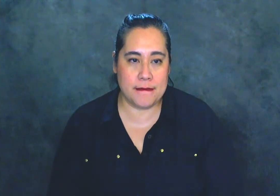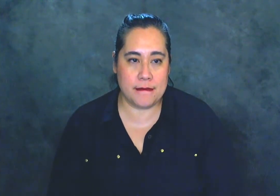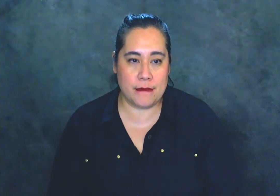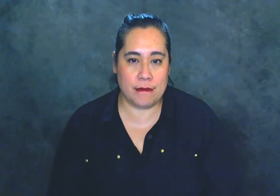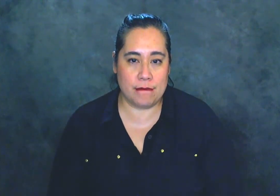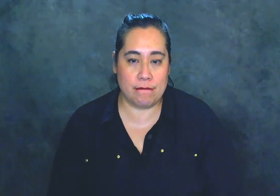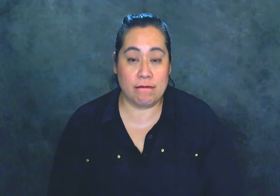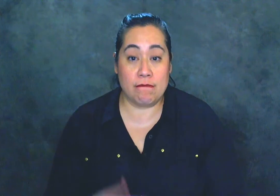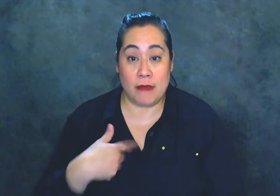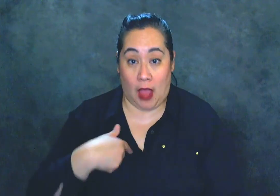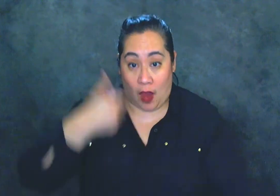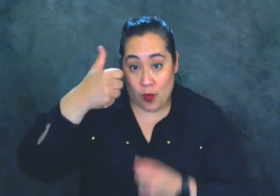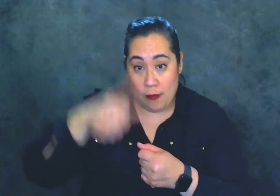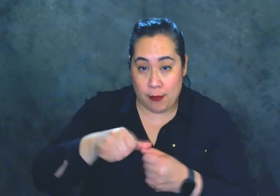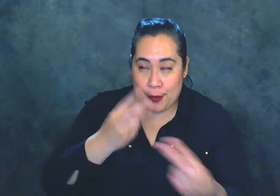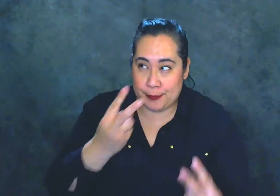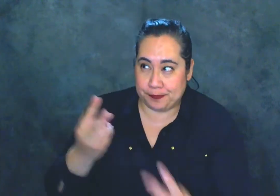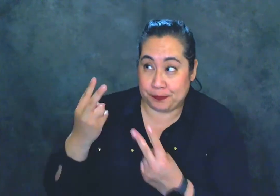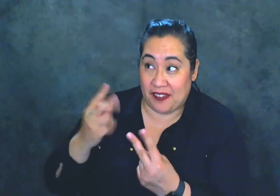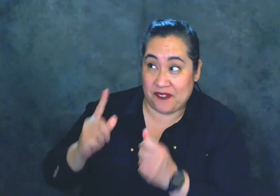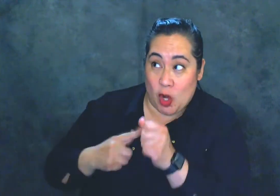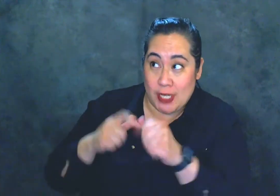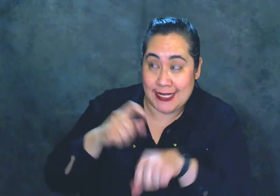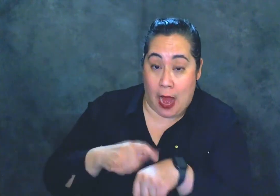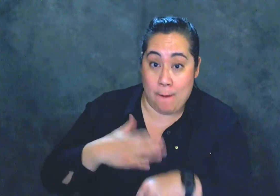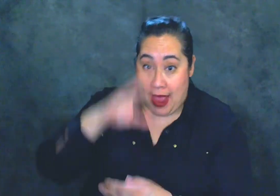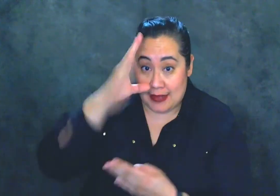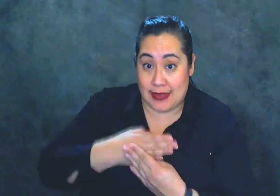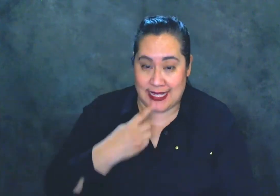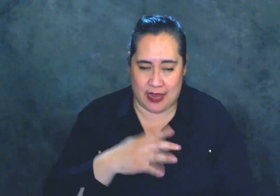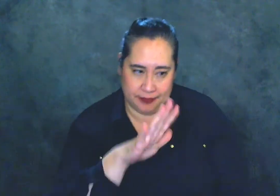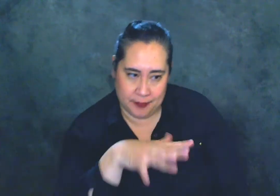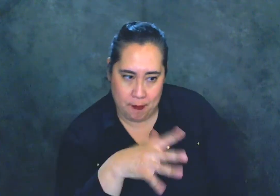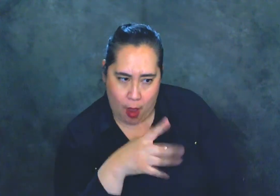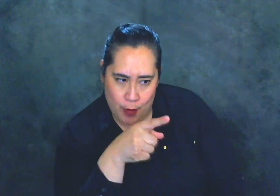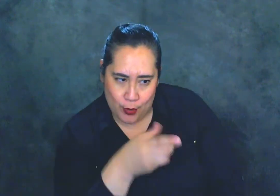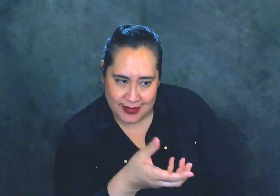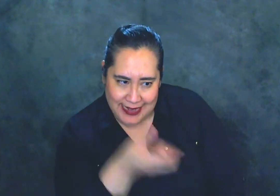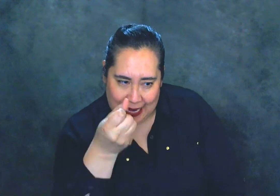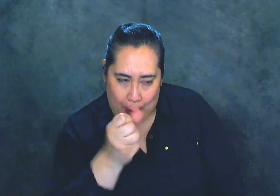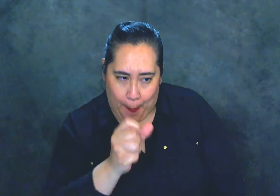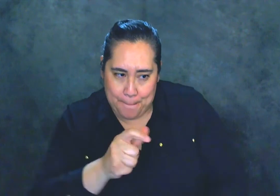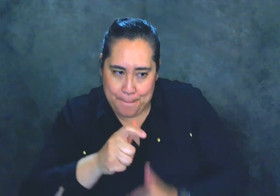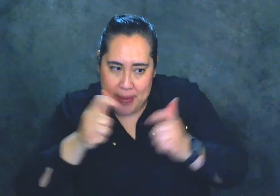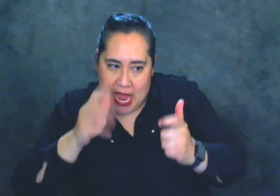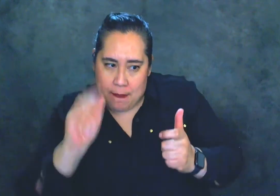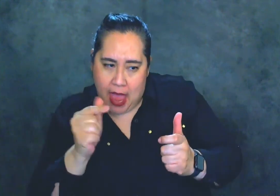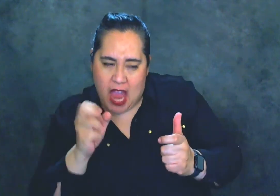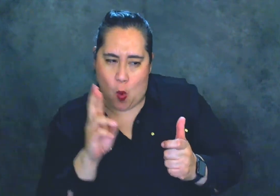I remember the first time my son said, Mom, are you taking your big bag or your little bag? And that was